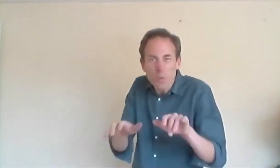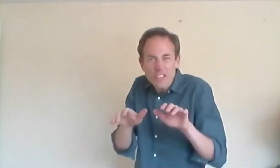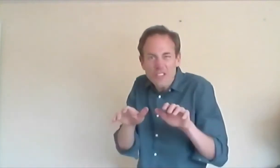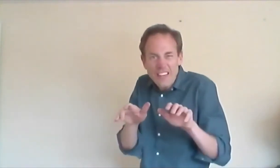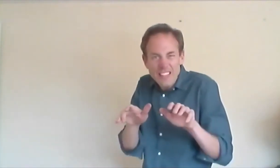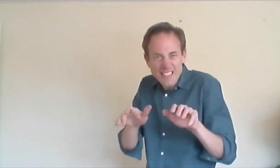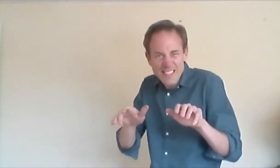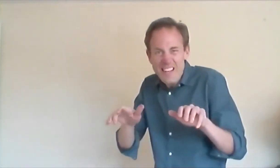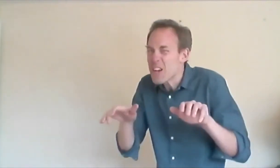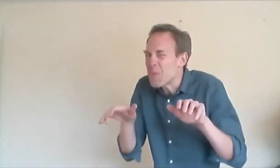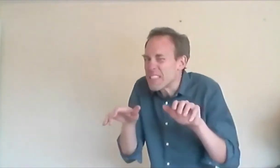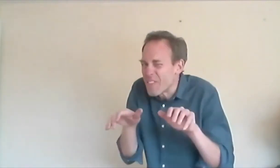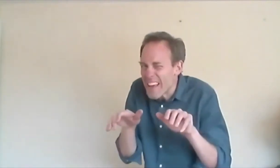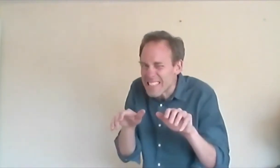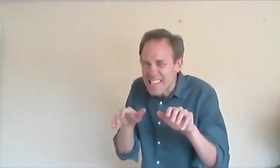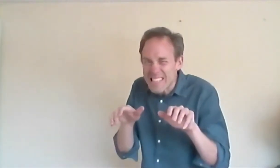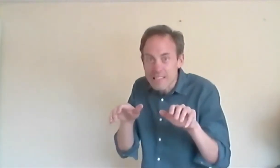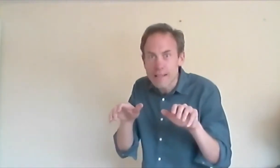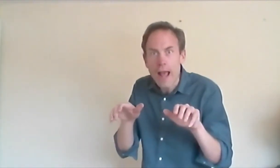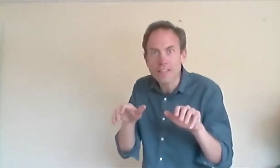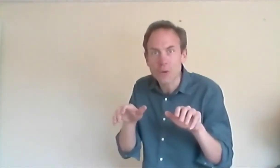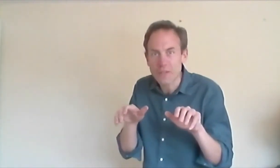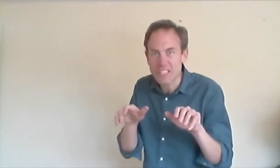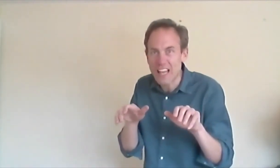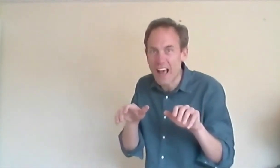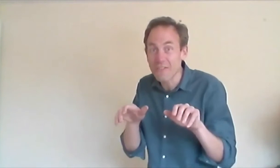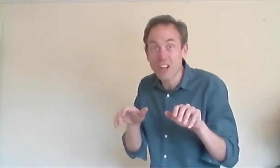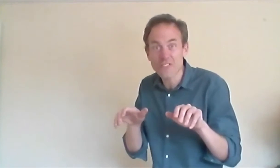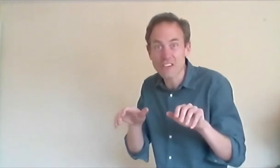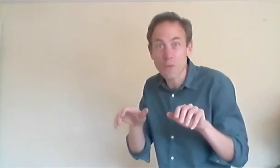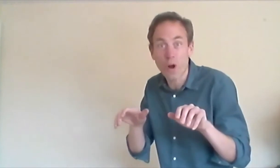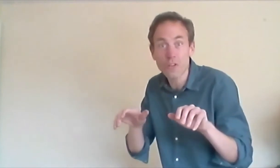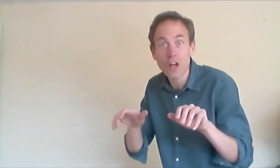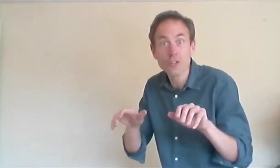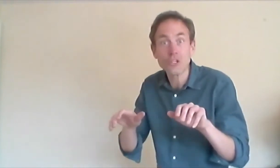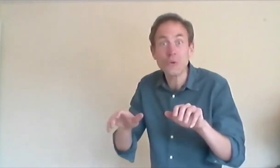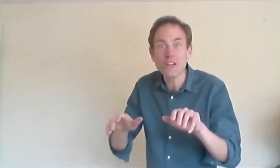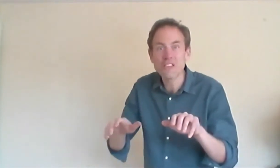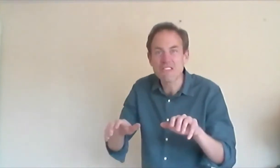witchy fingers, your witchy faces, and your witchy laugh. After three. One, two, three.